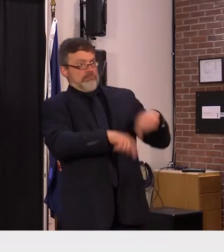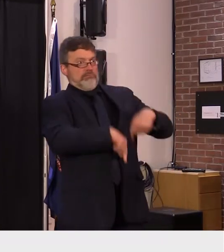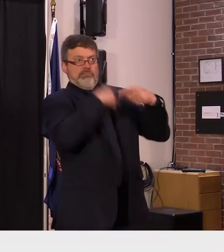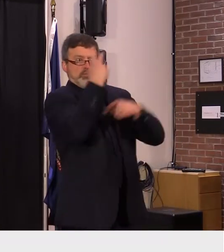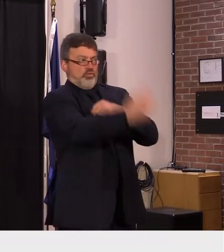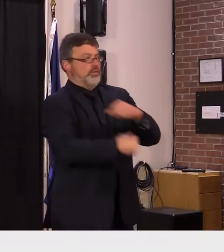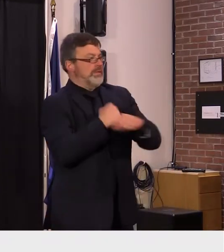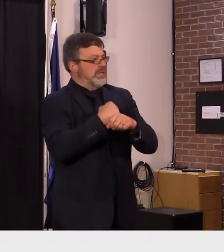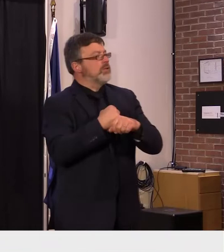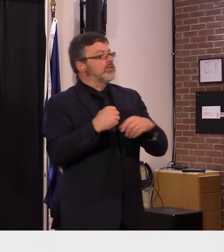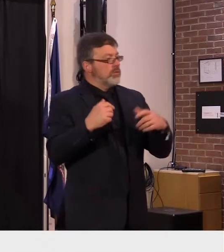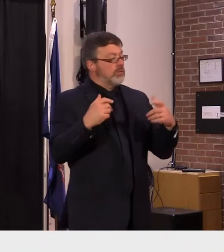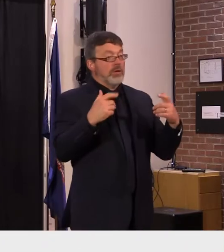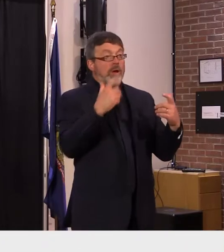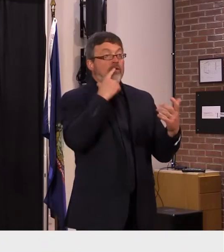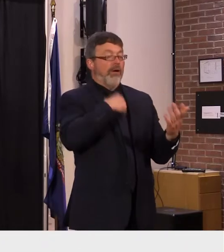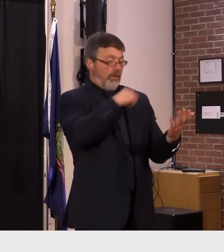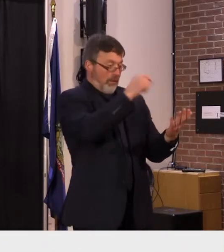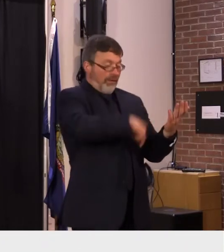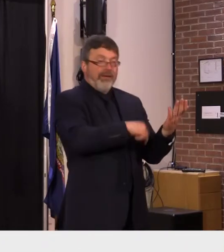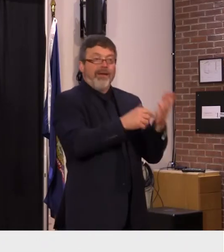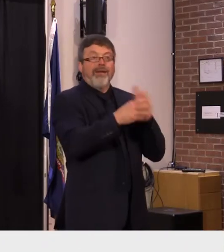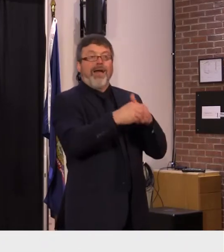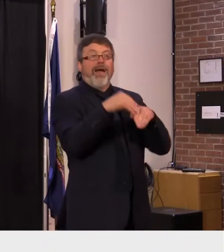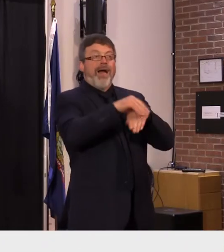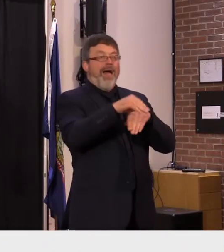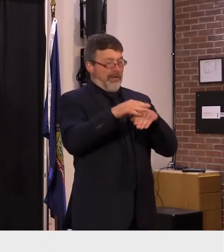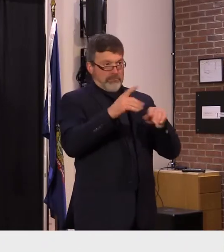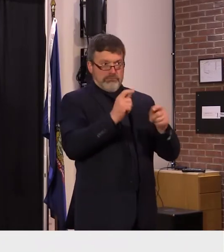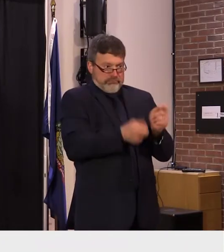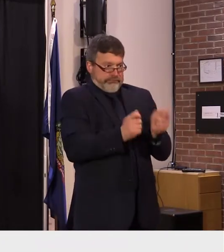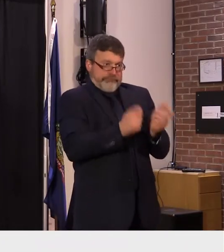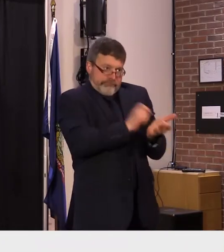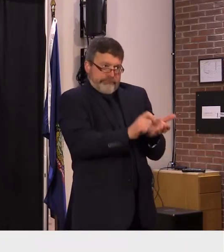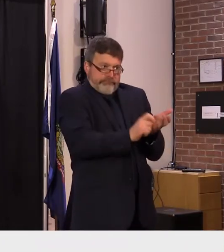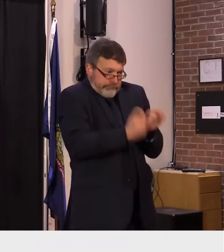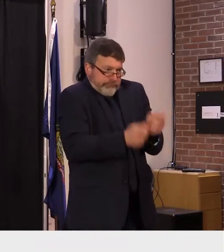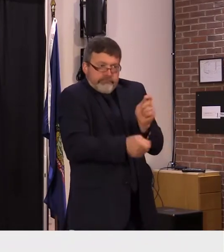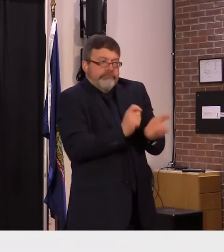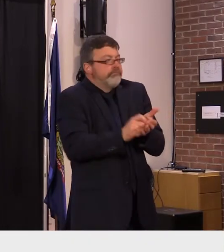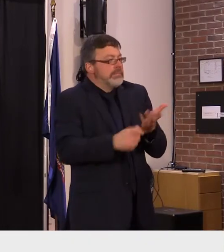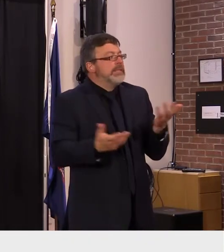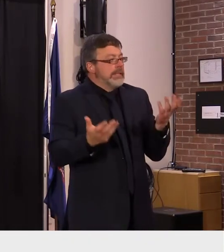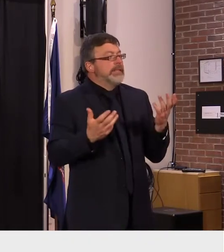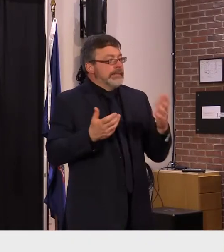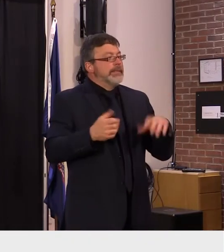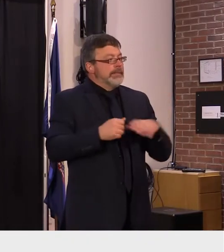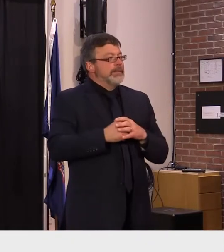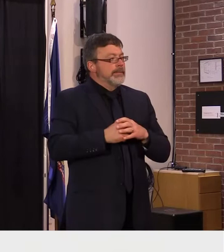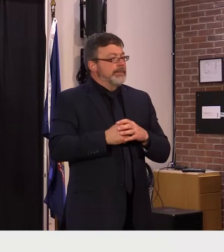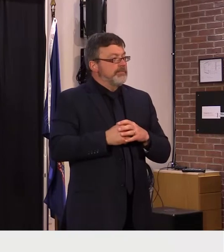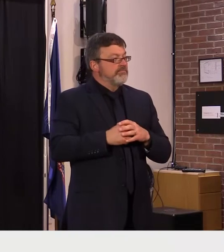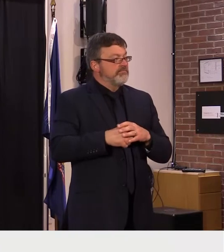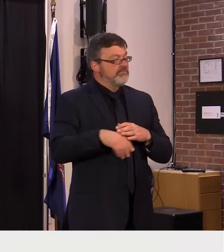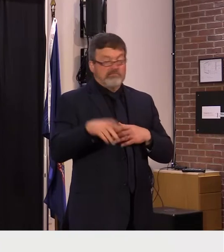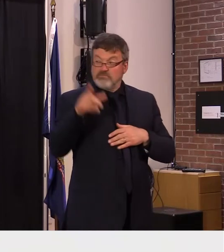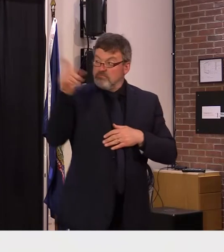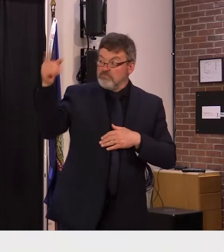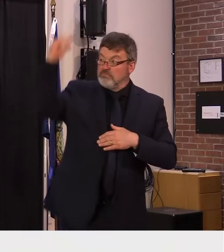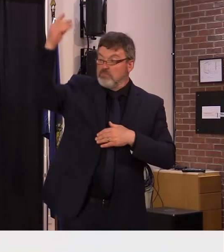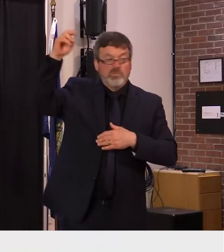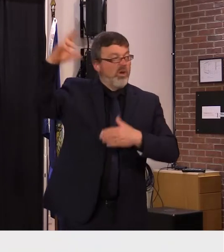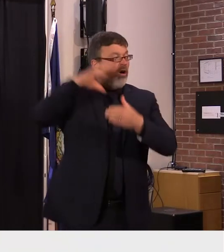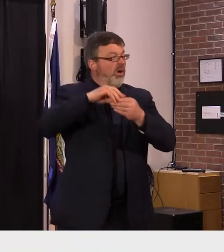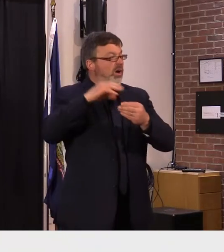getting into since then as dr levine has said from a historical standpoint we've